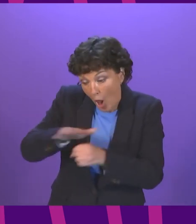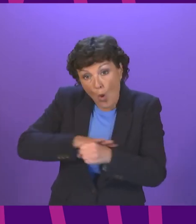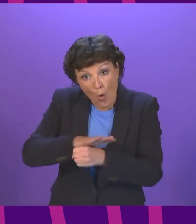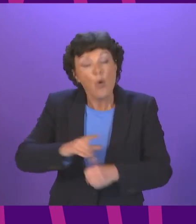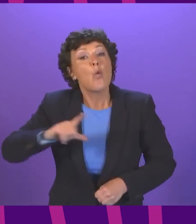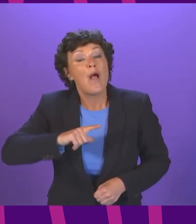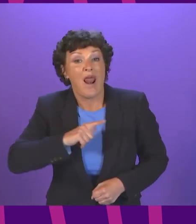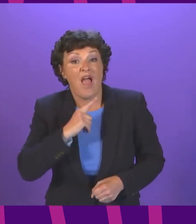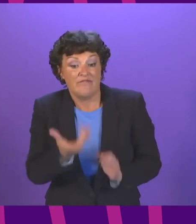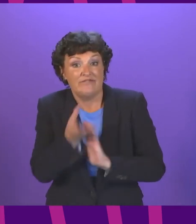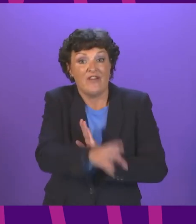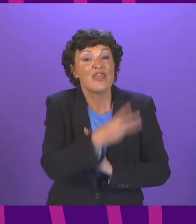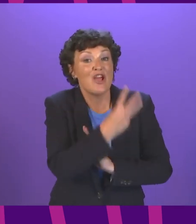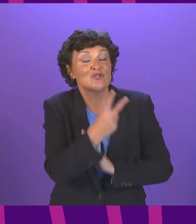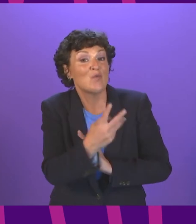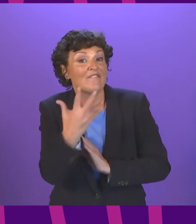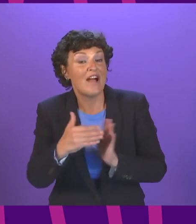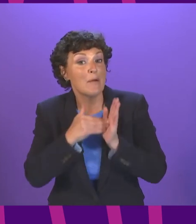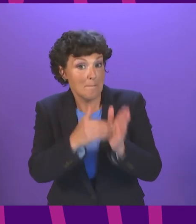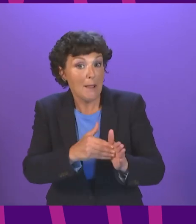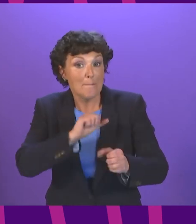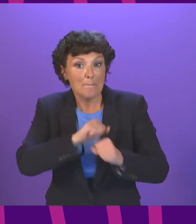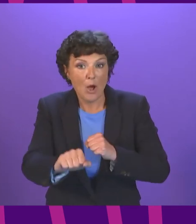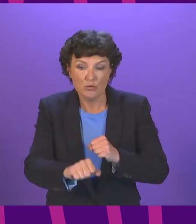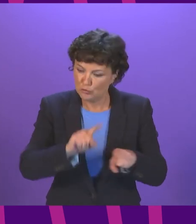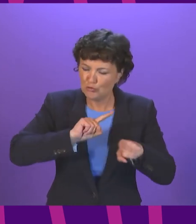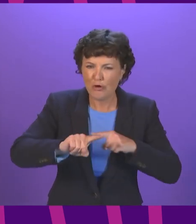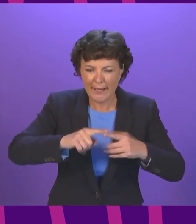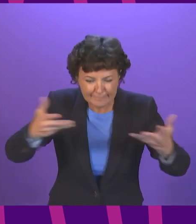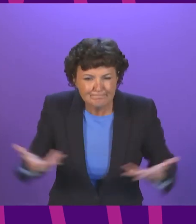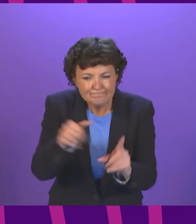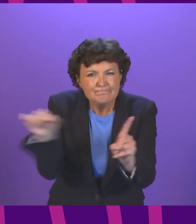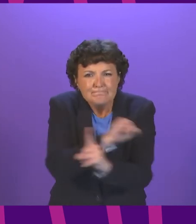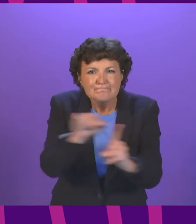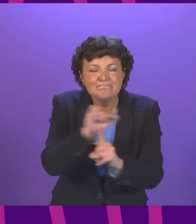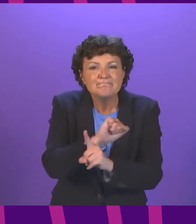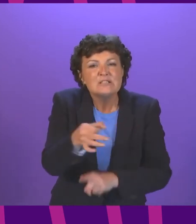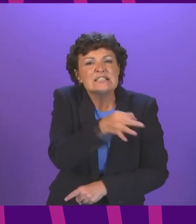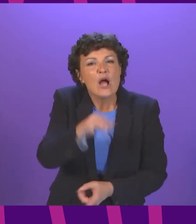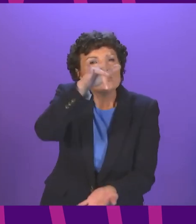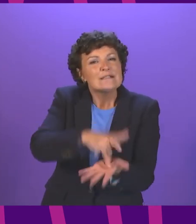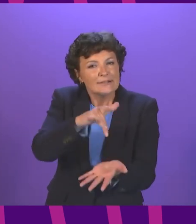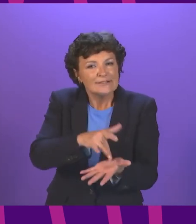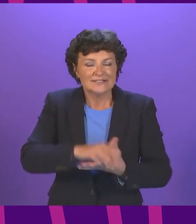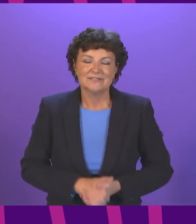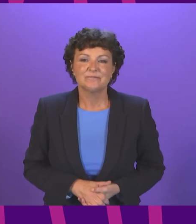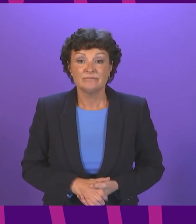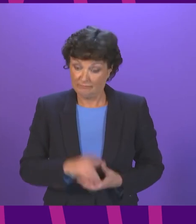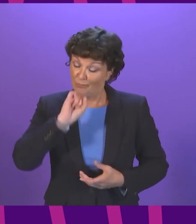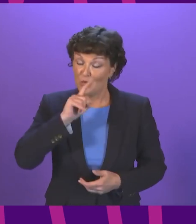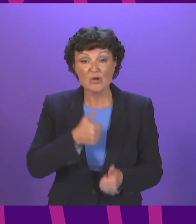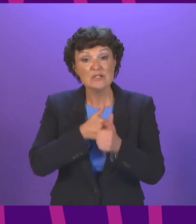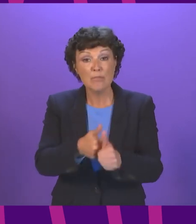place-based investment scheme to revitalise town centres We will also support our rural economy